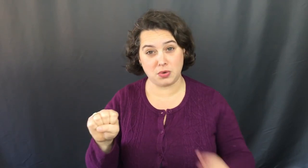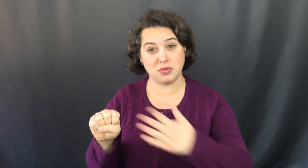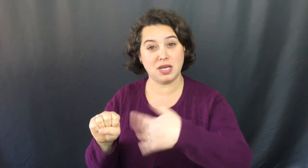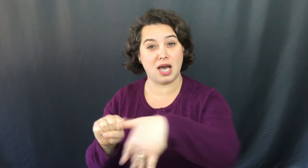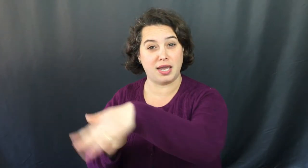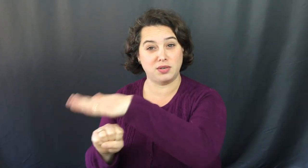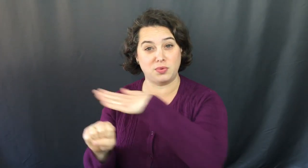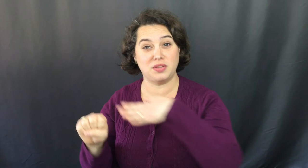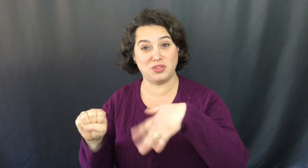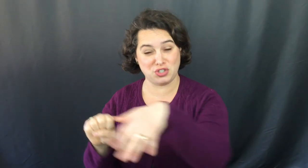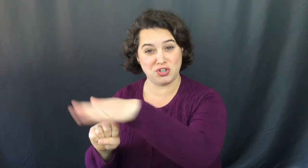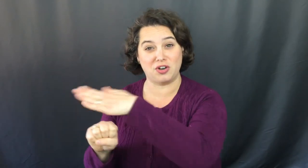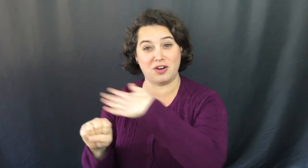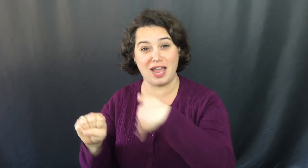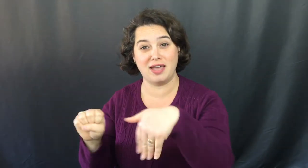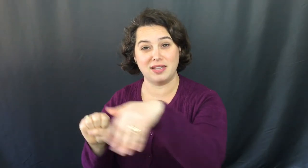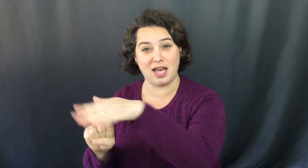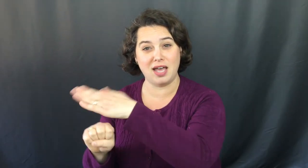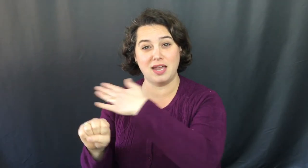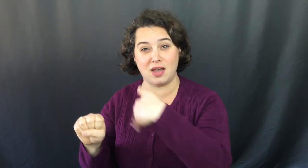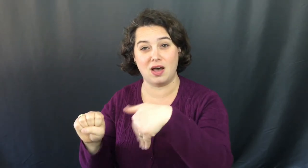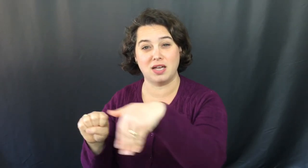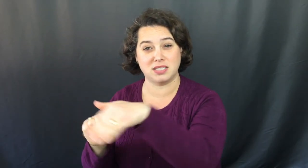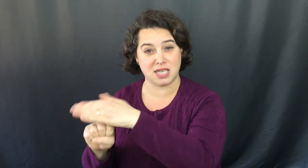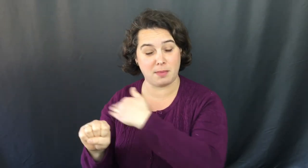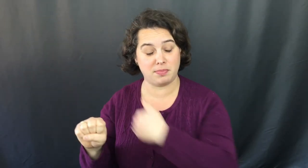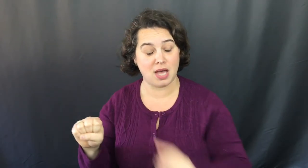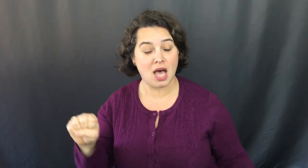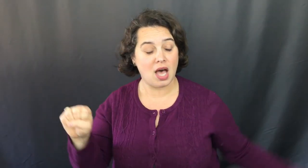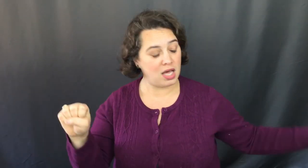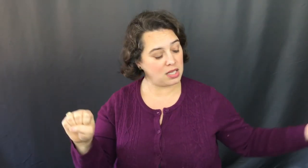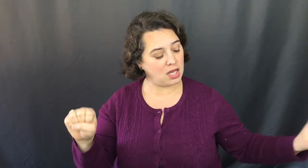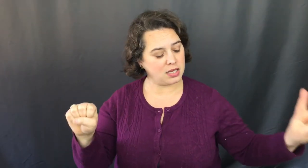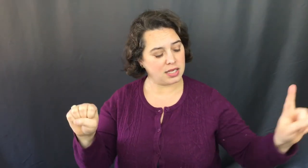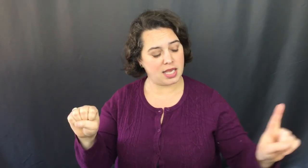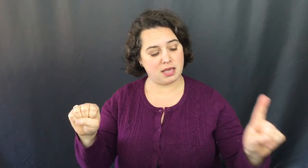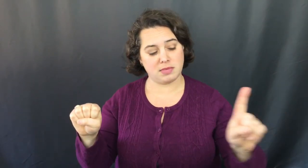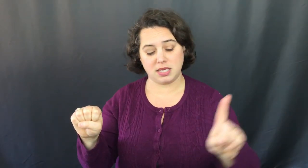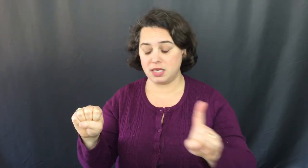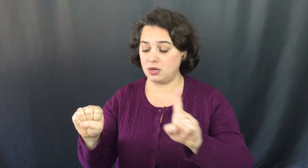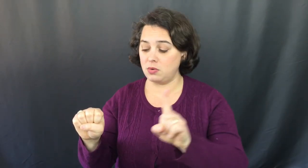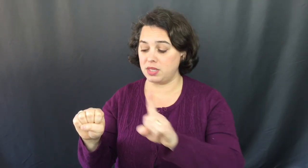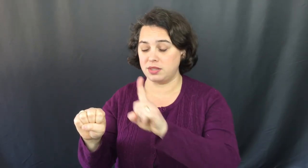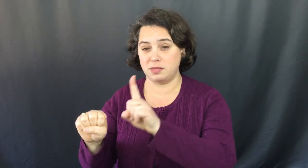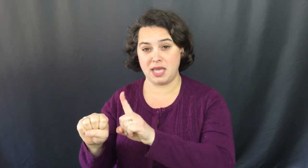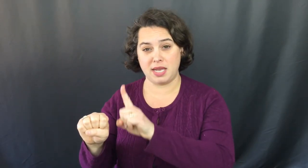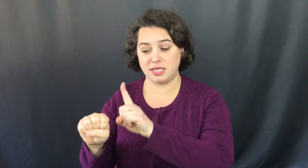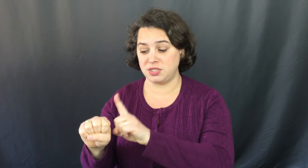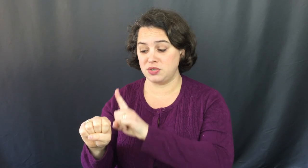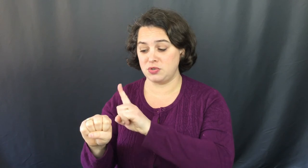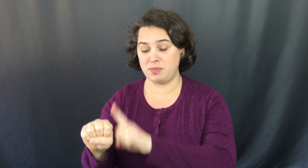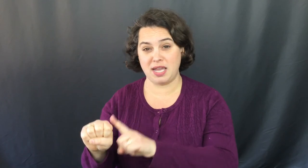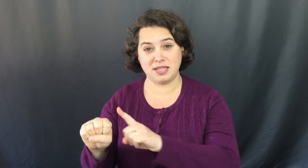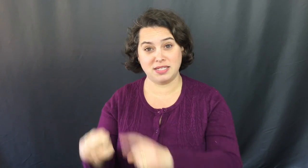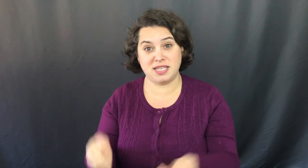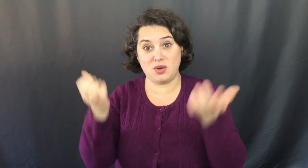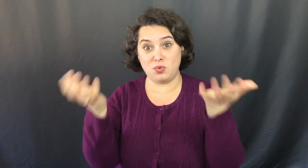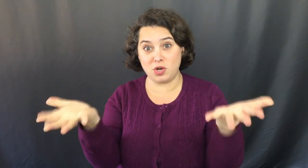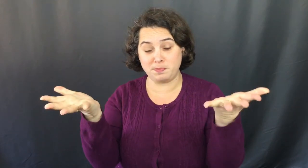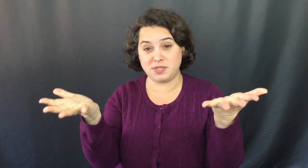the kind with the sugar and the honey on top. Along came a kiddo with the penny to pay. They said, whoops,